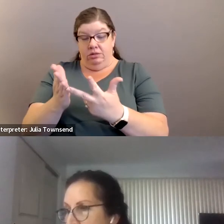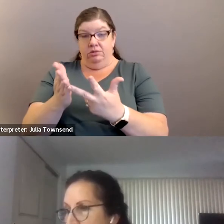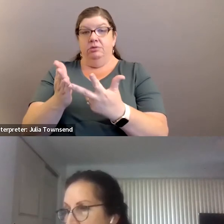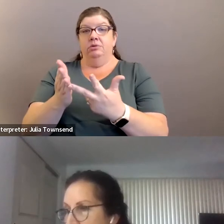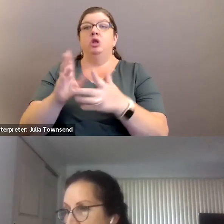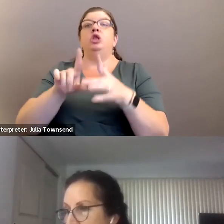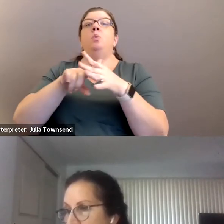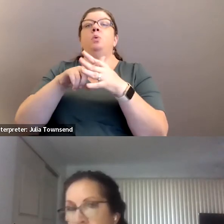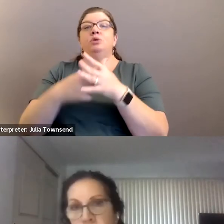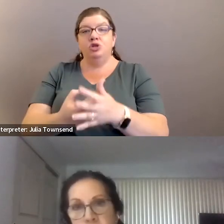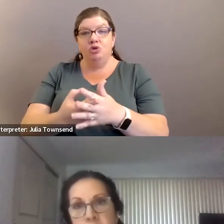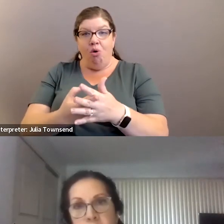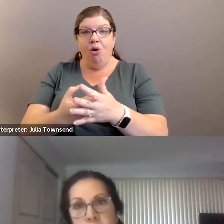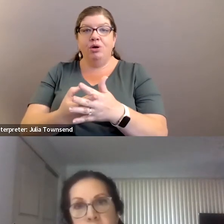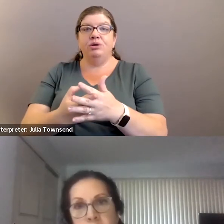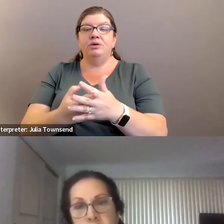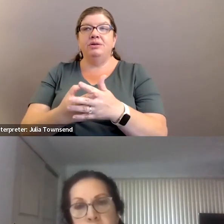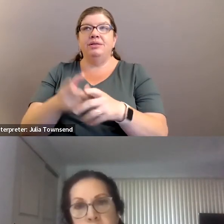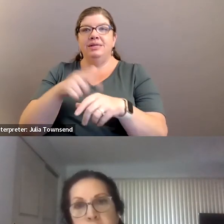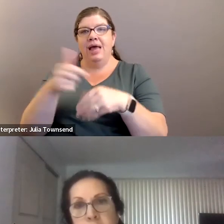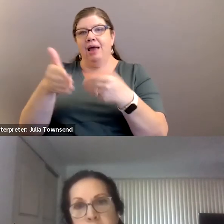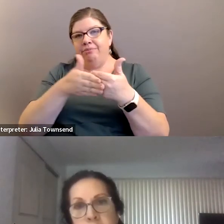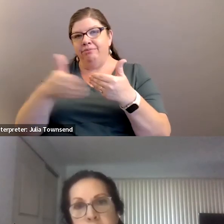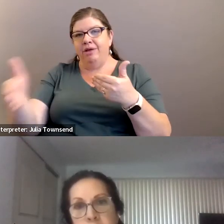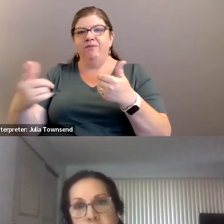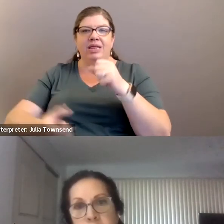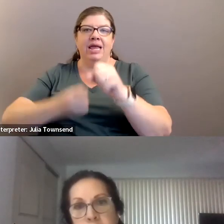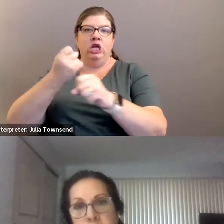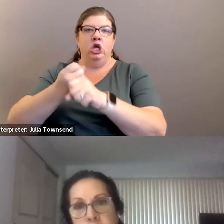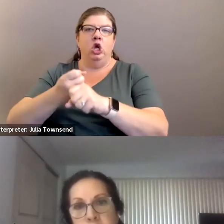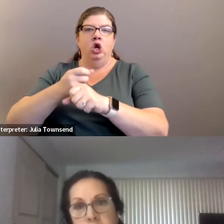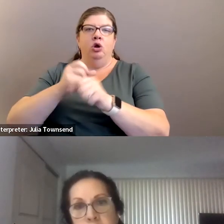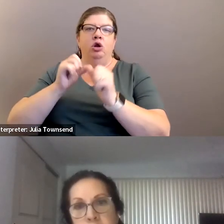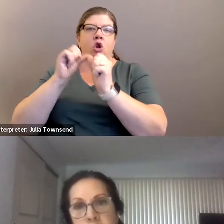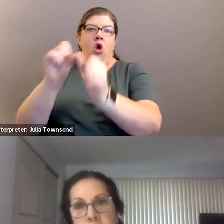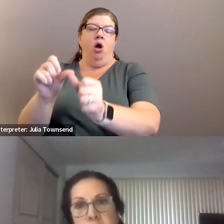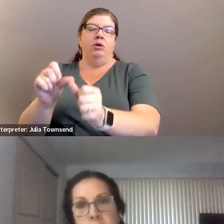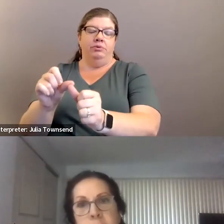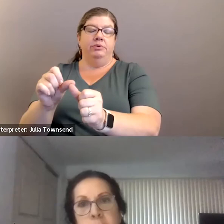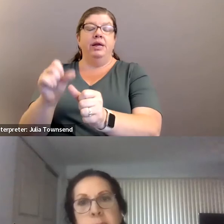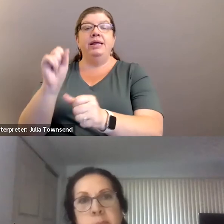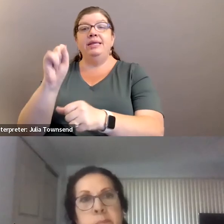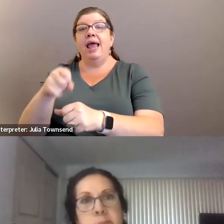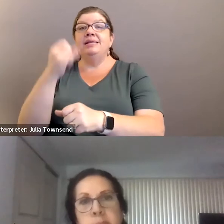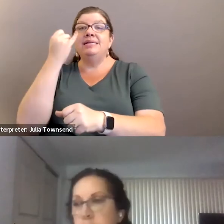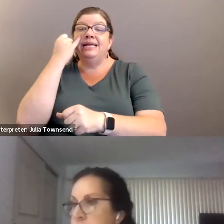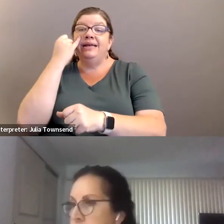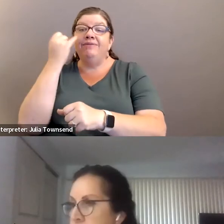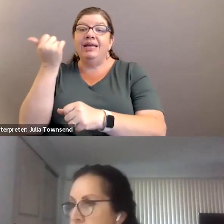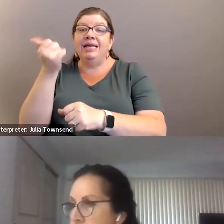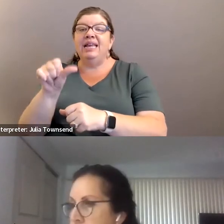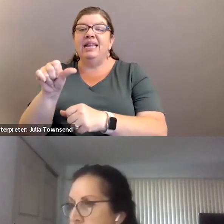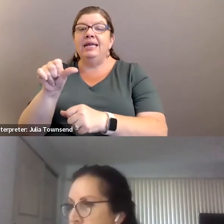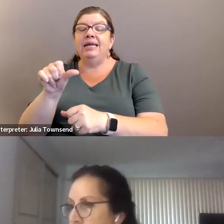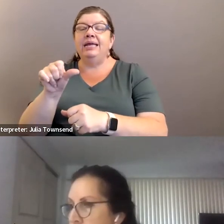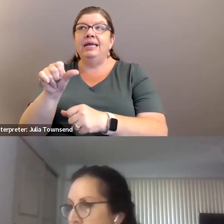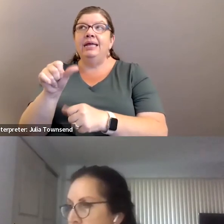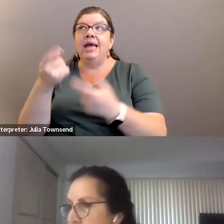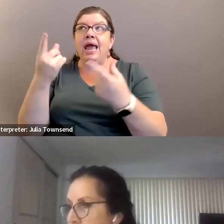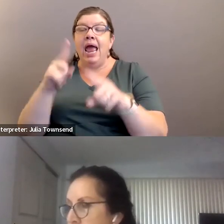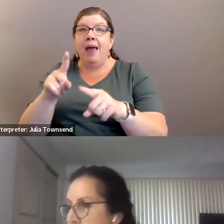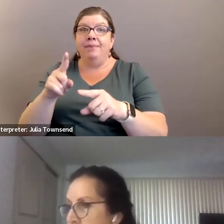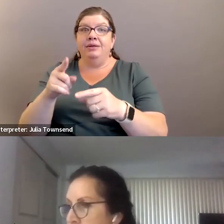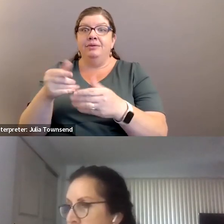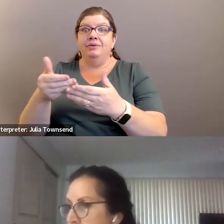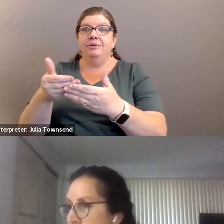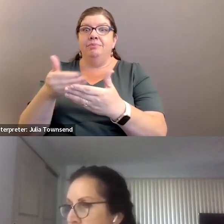will start the the timeline for that year long uh and yes if there's any uh anything happens